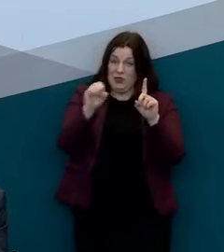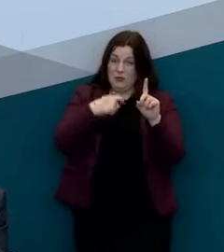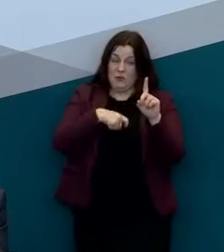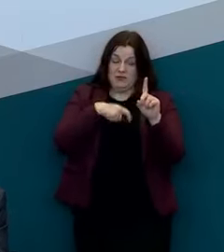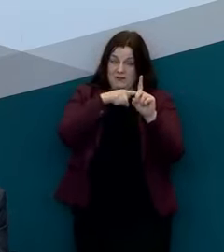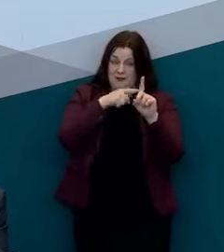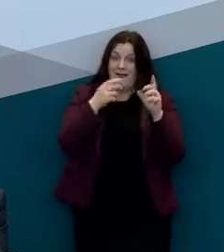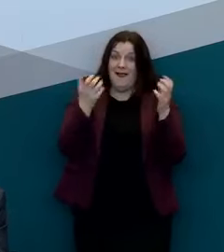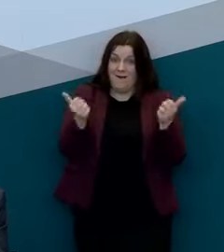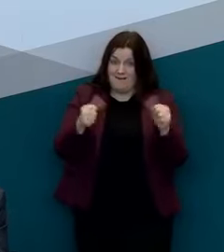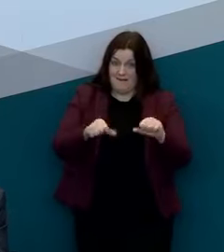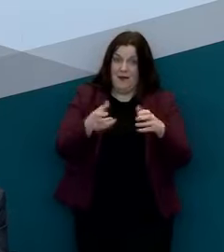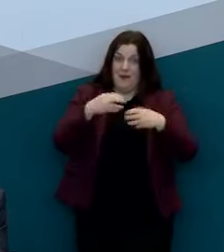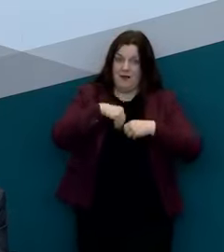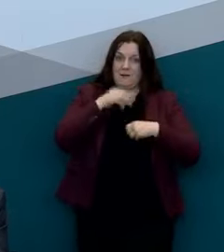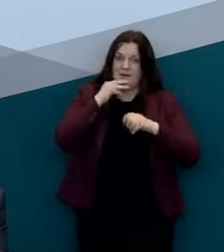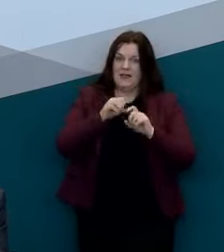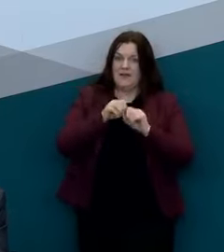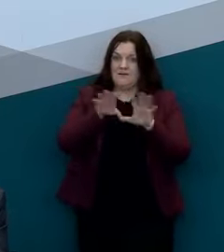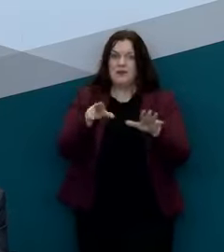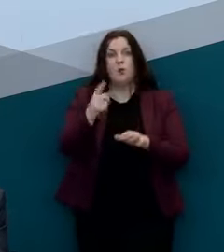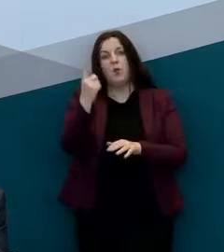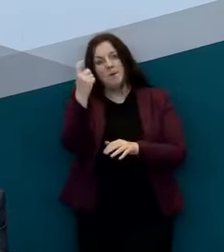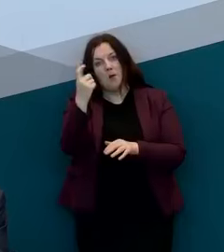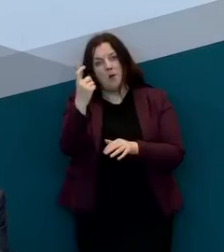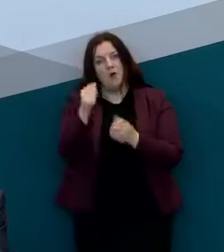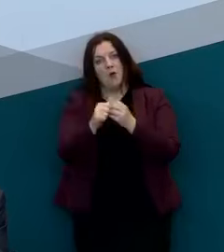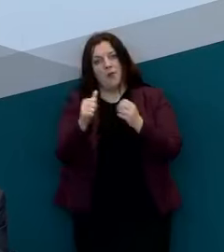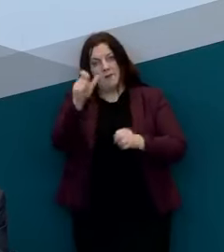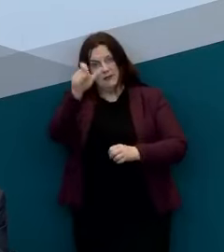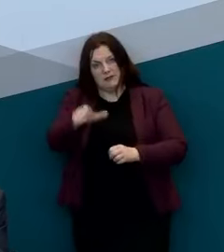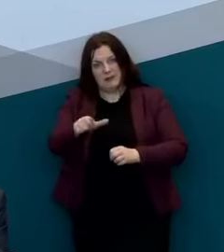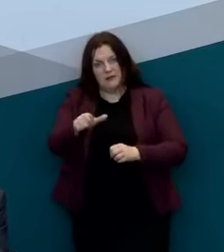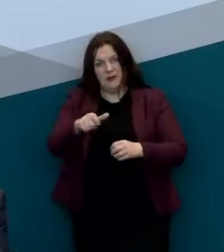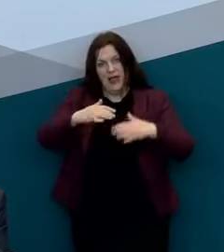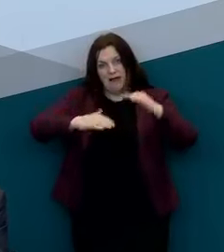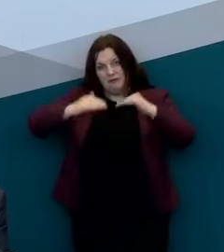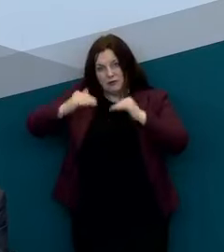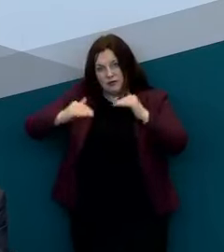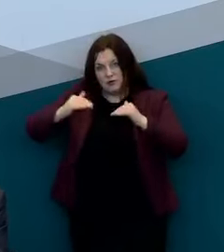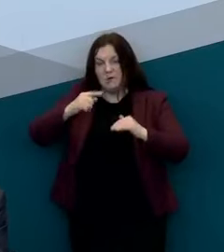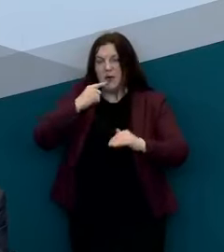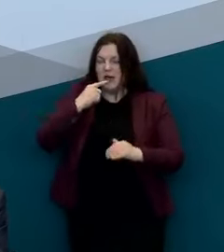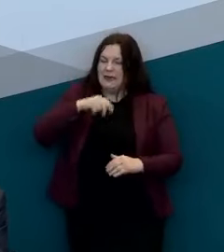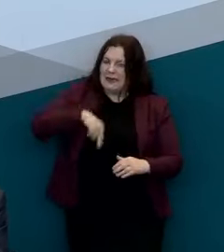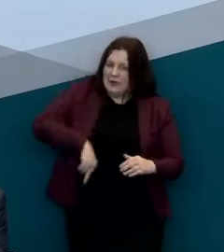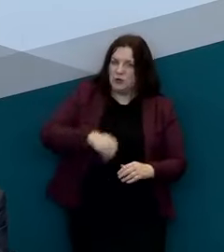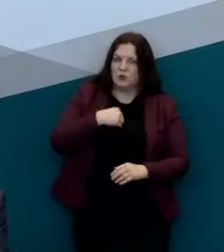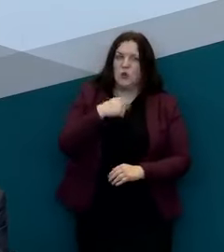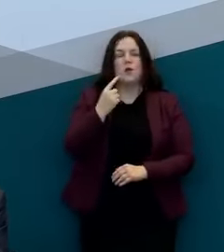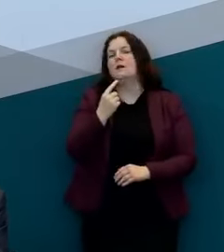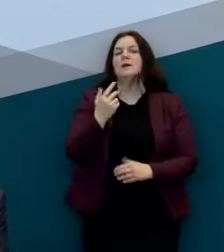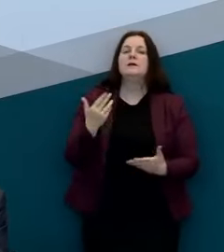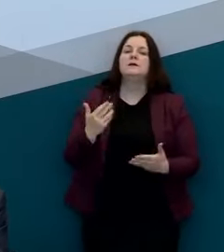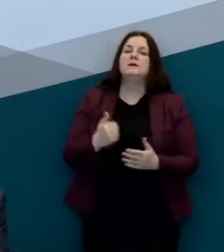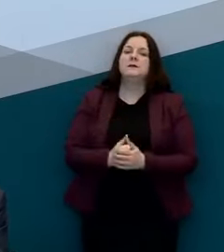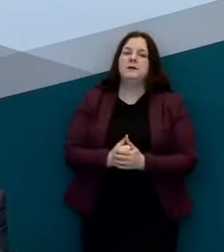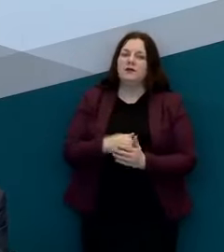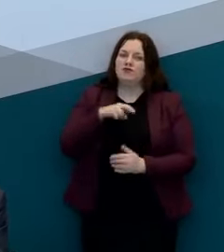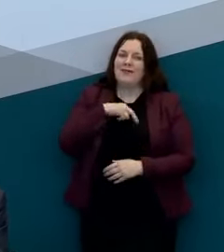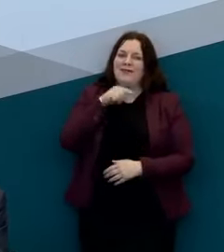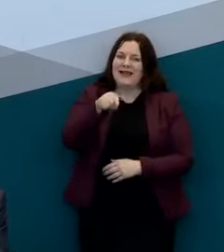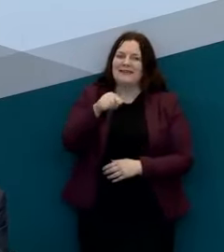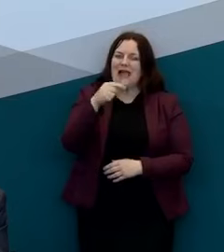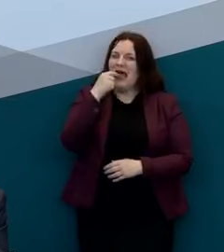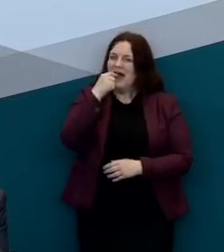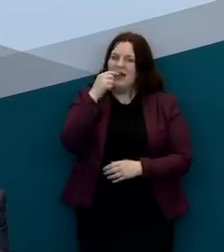is infecting one other individual on average but I say very close because that very close is critically